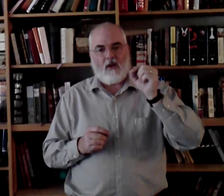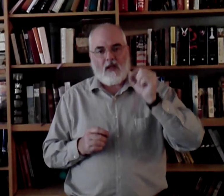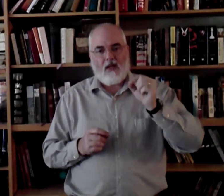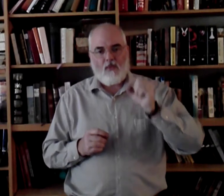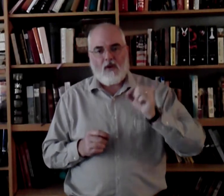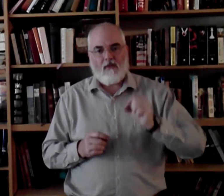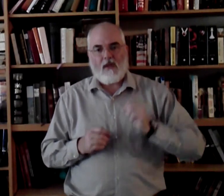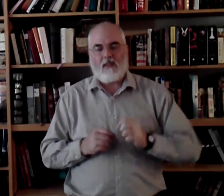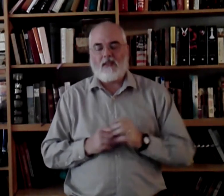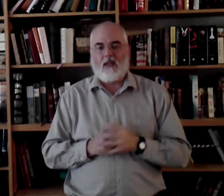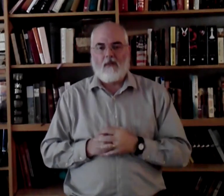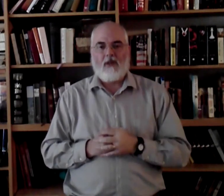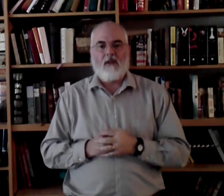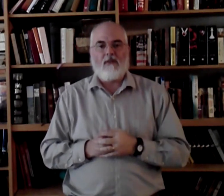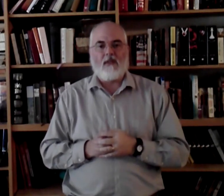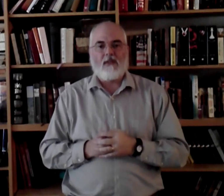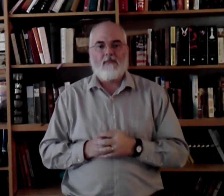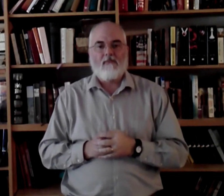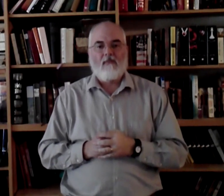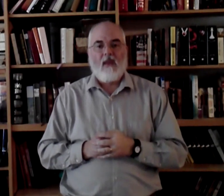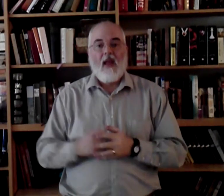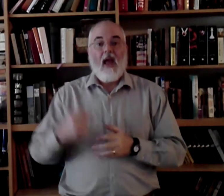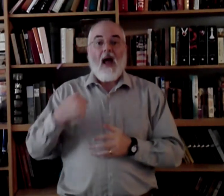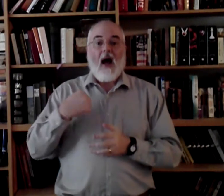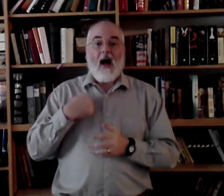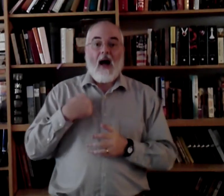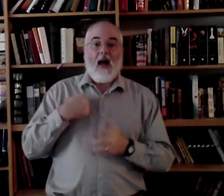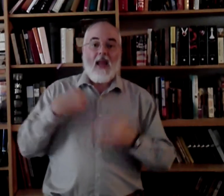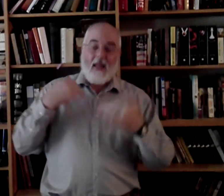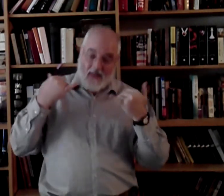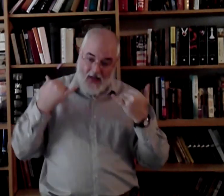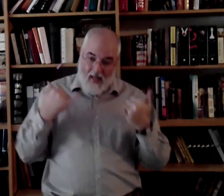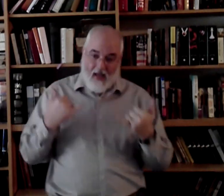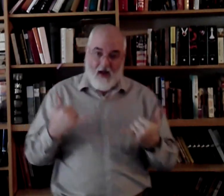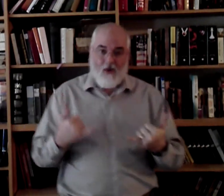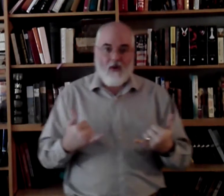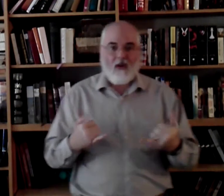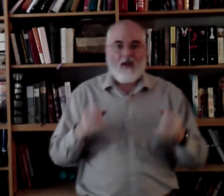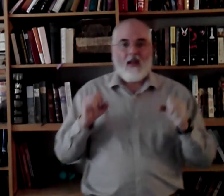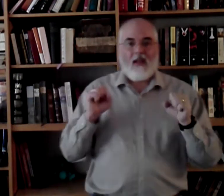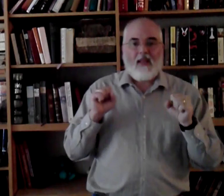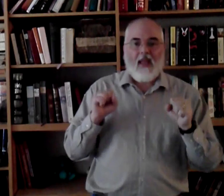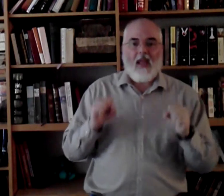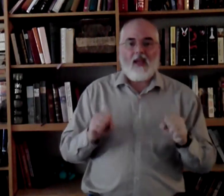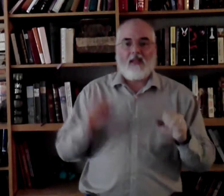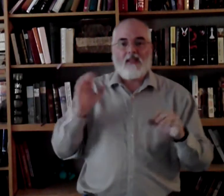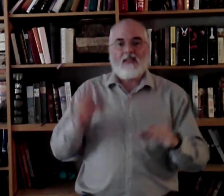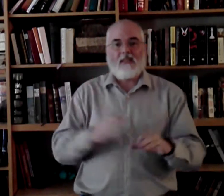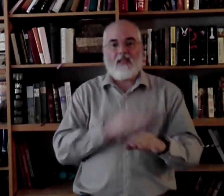each one of these is a little bit different. I now can sing